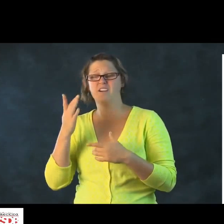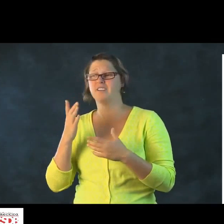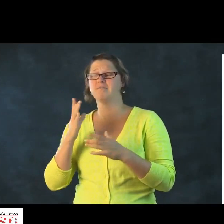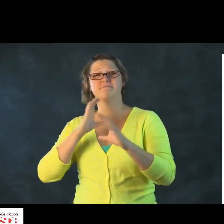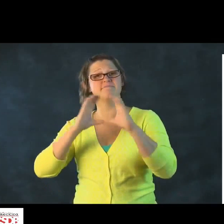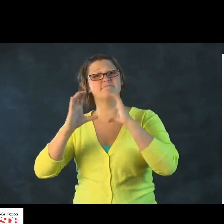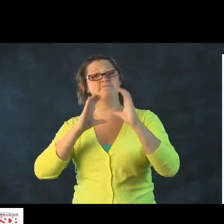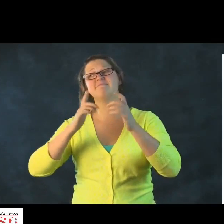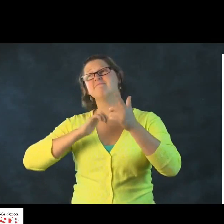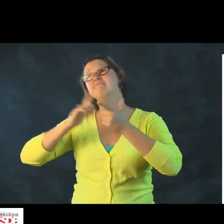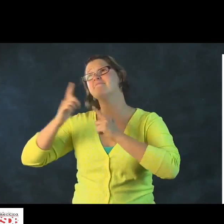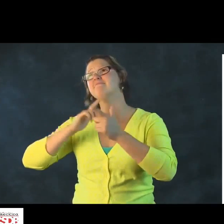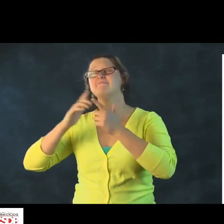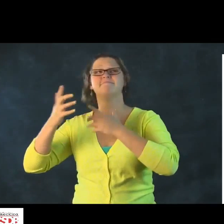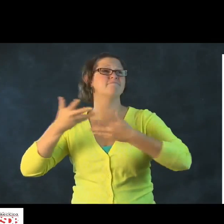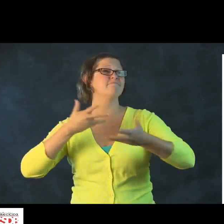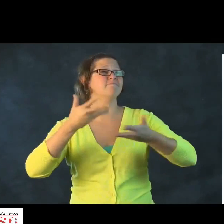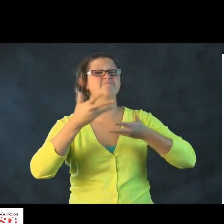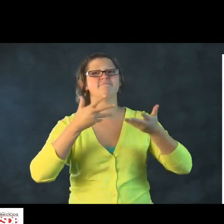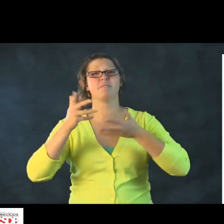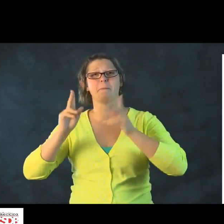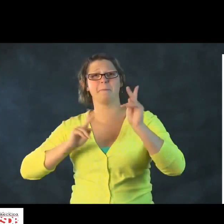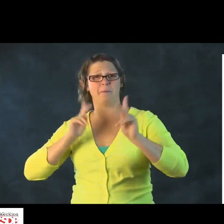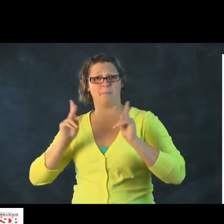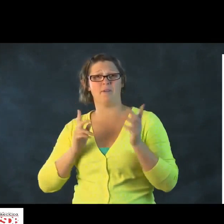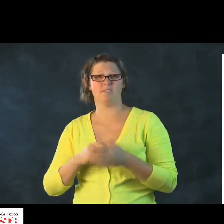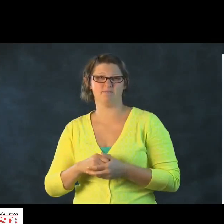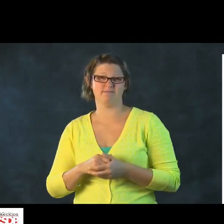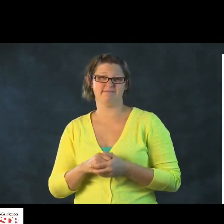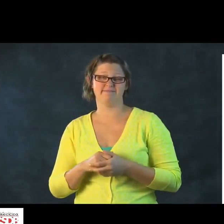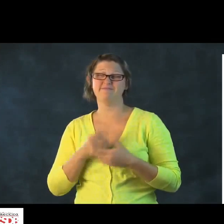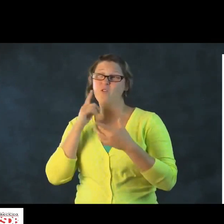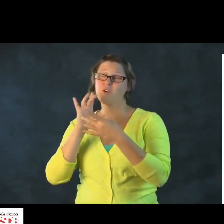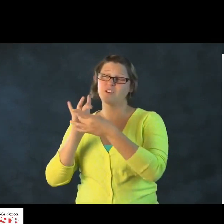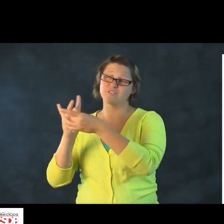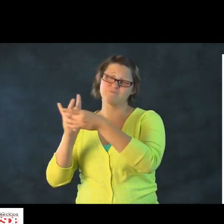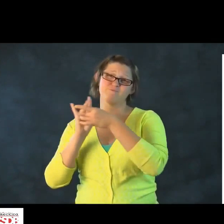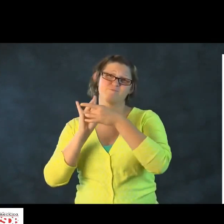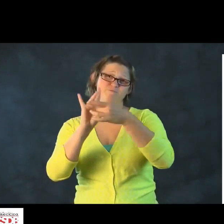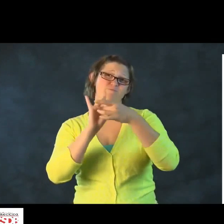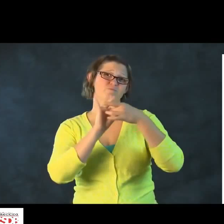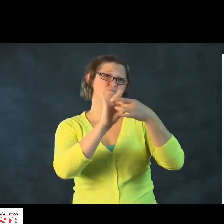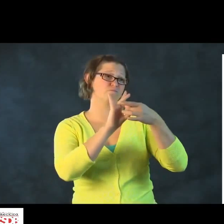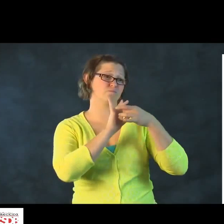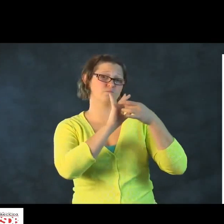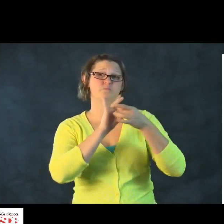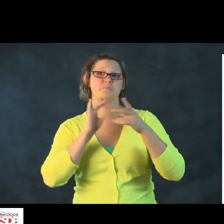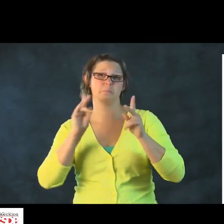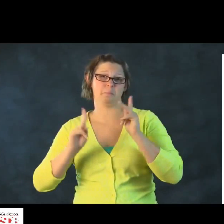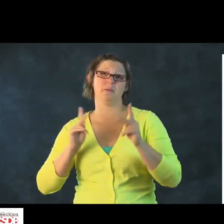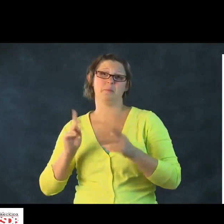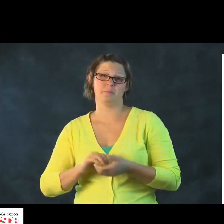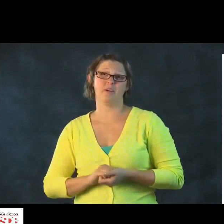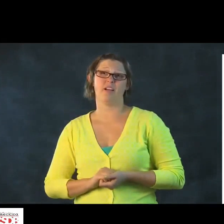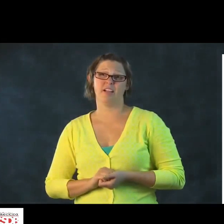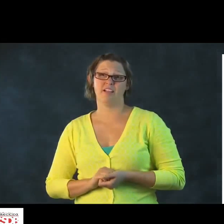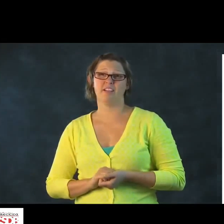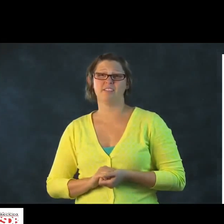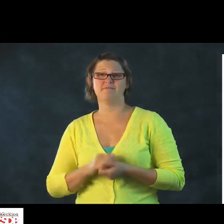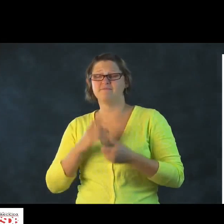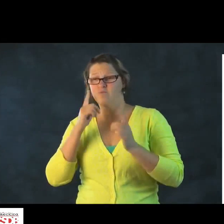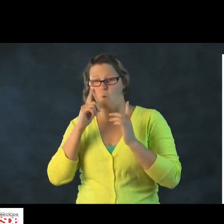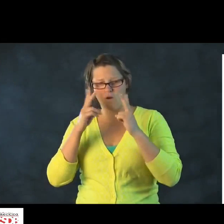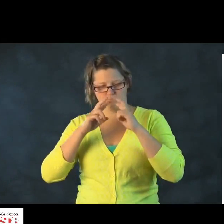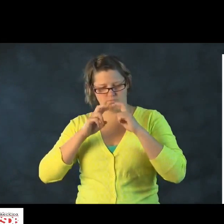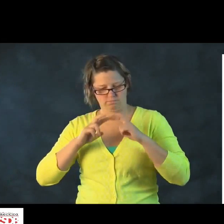It's a value. It's for communication. It's for interacting with other people. And again, for building those connections and